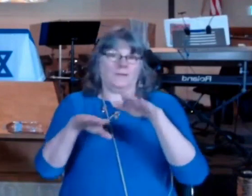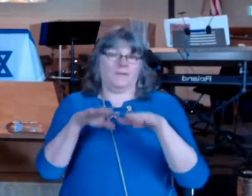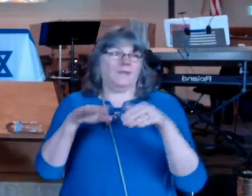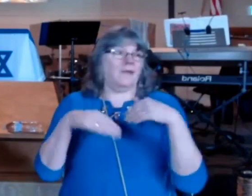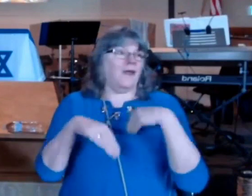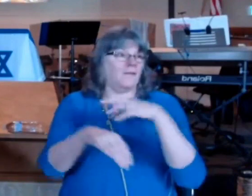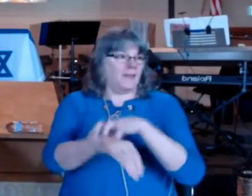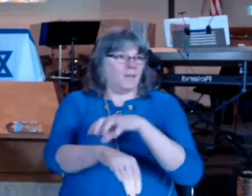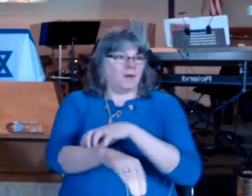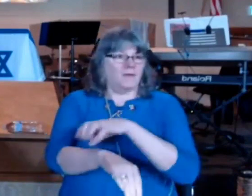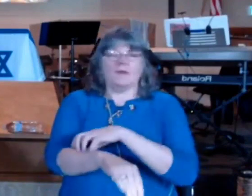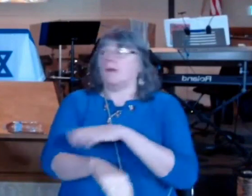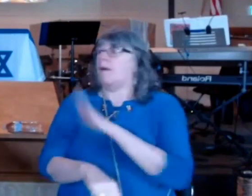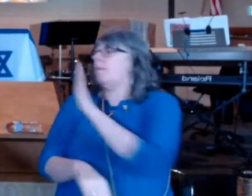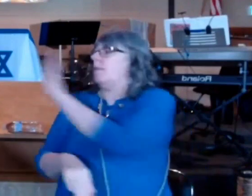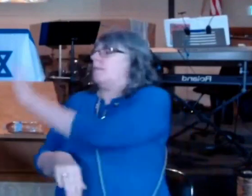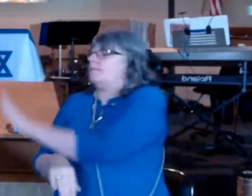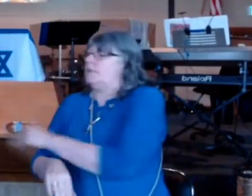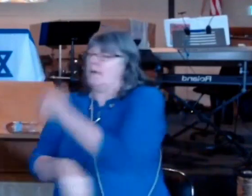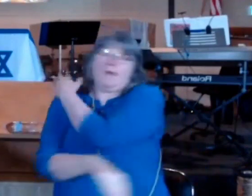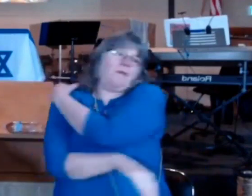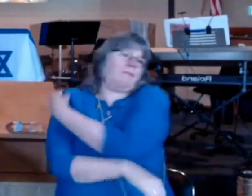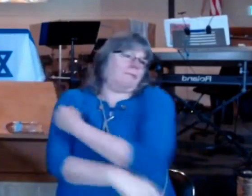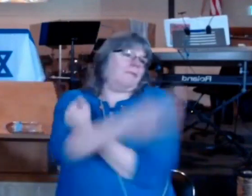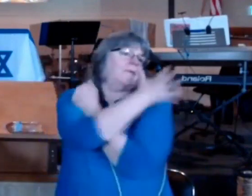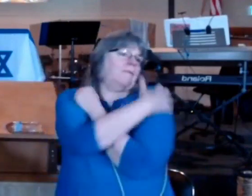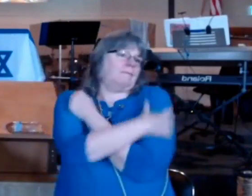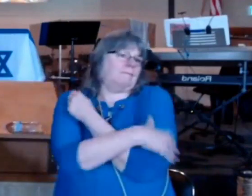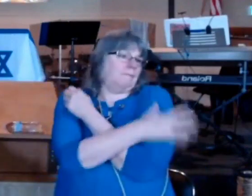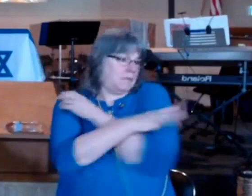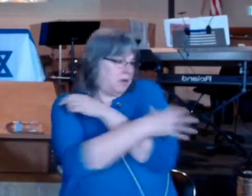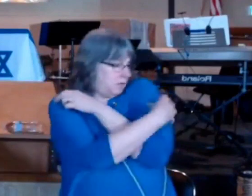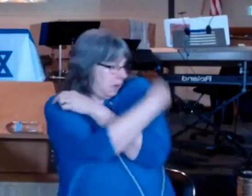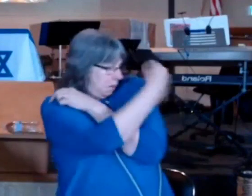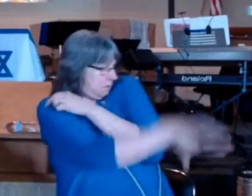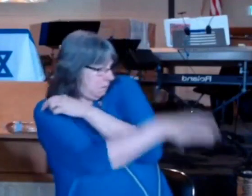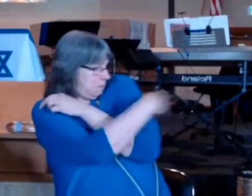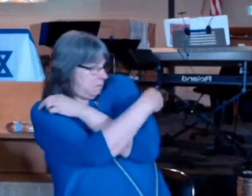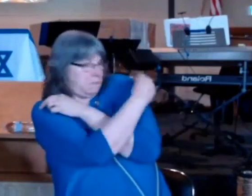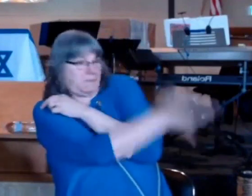less now it's a long time ago but